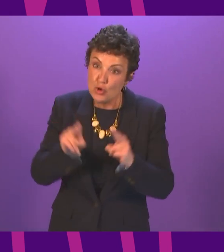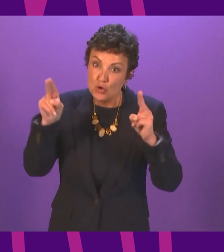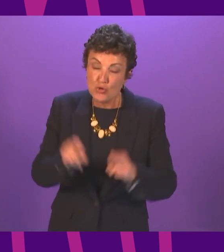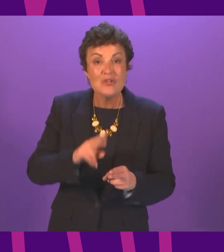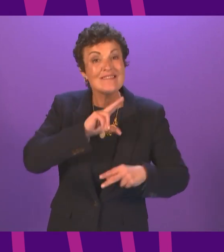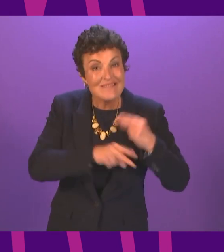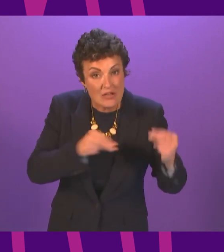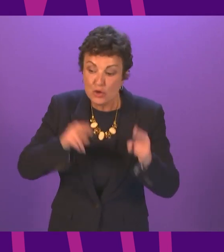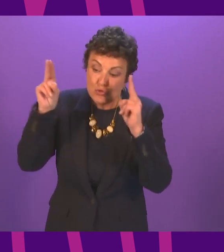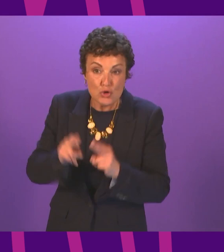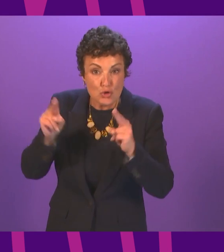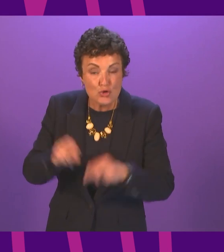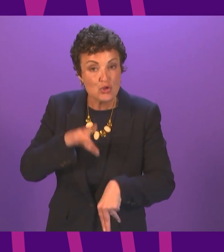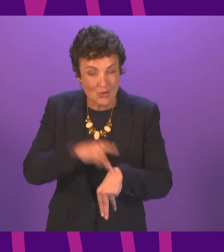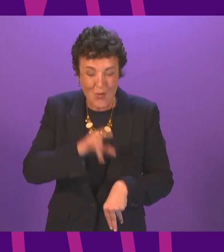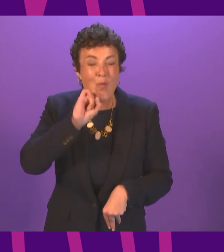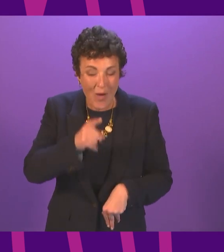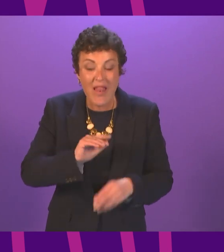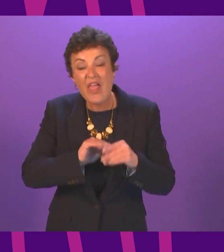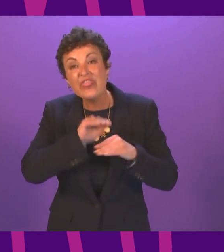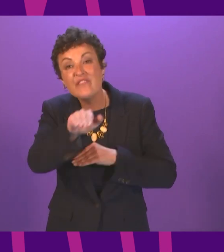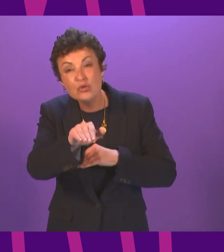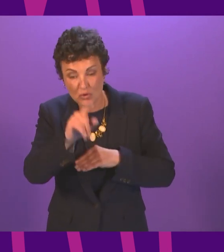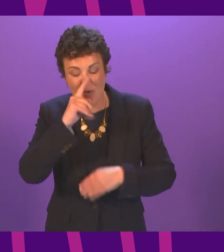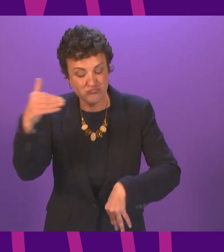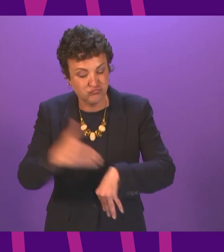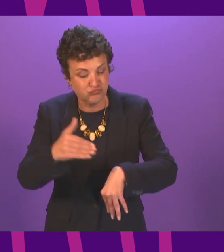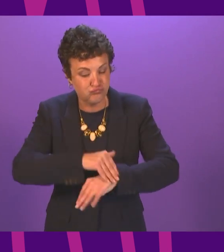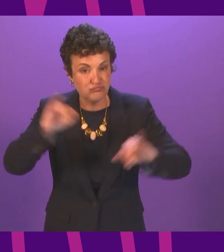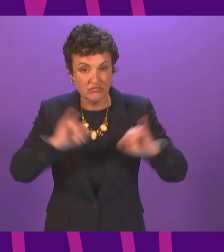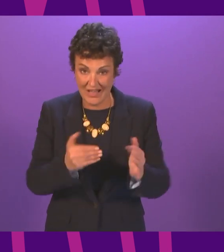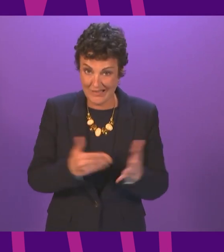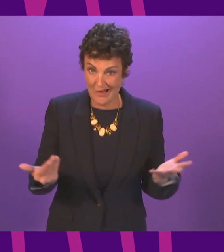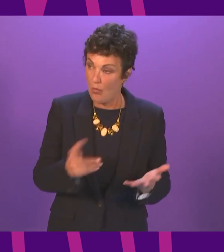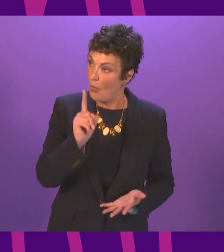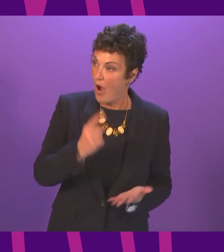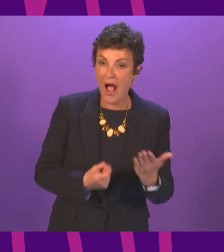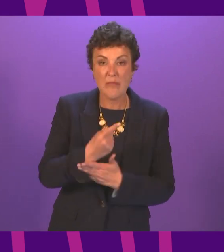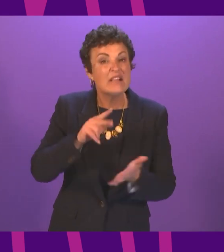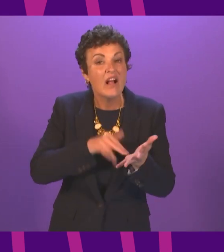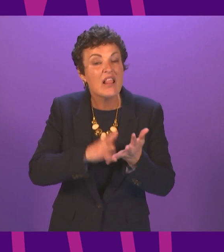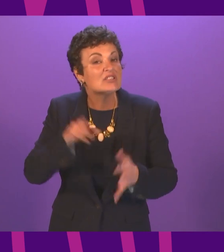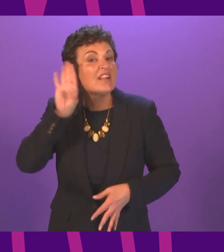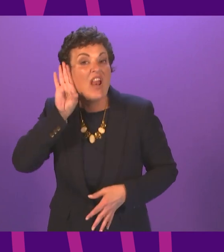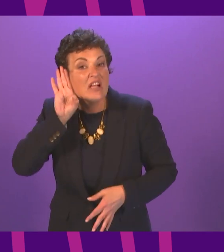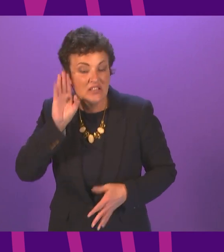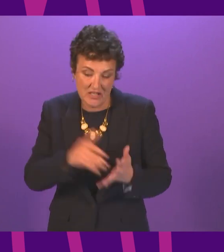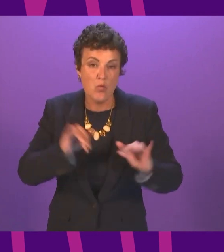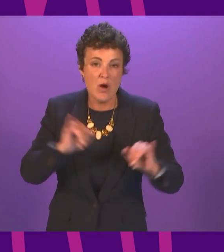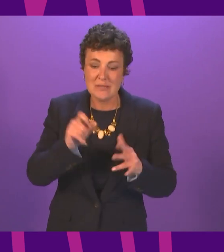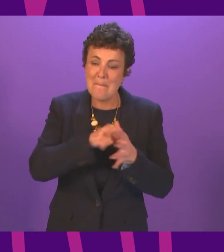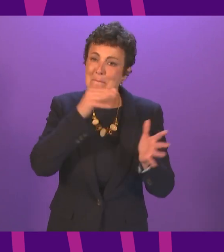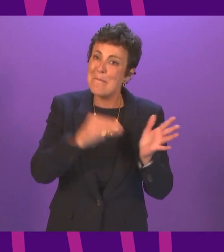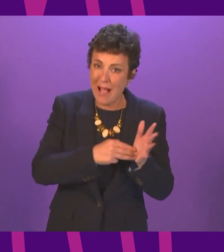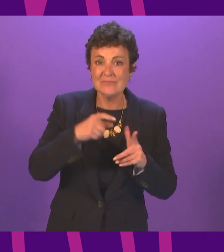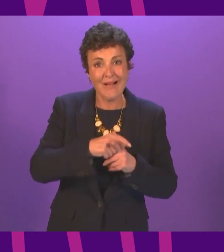doctors would have severe consequences but she didn't listen and now the NHS suffers as a result Pam Duncan Glancy